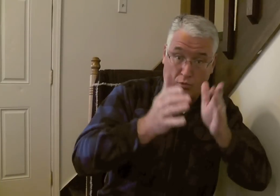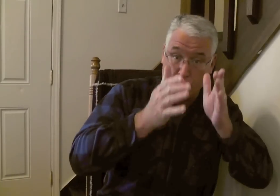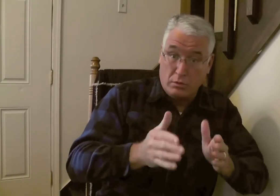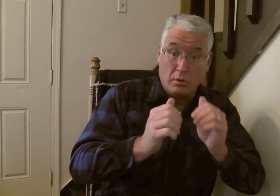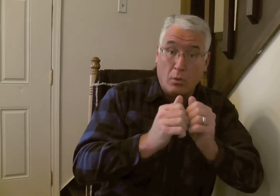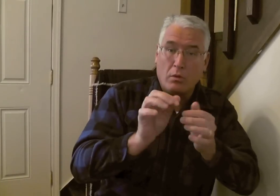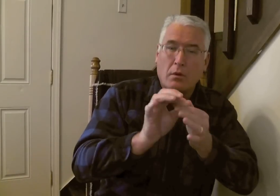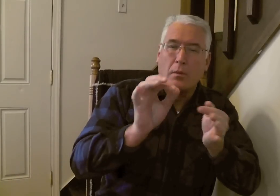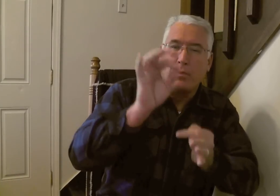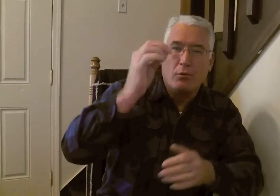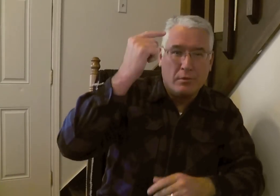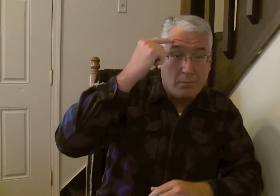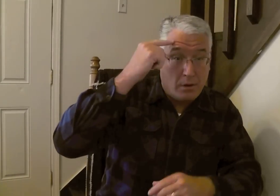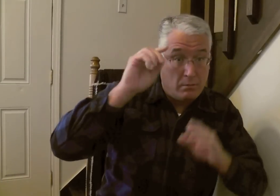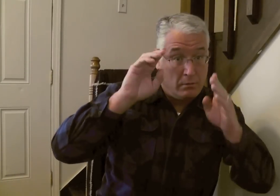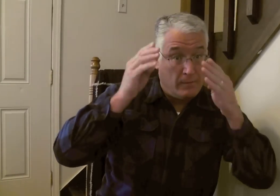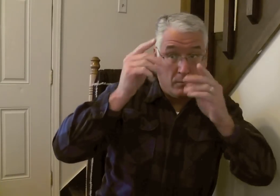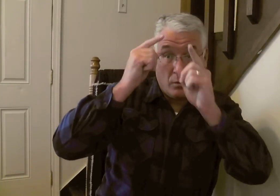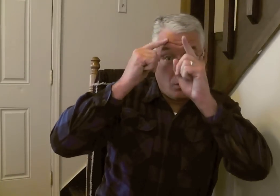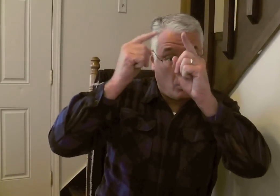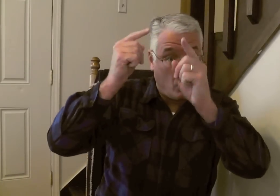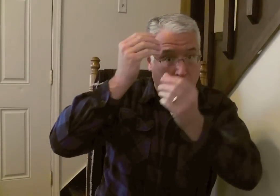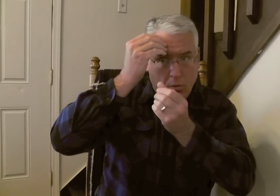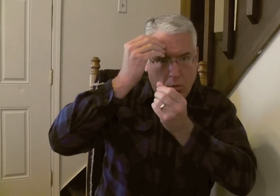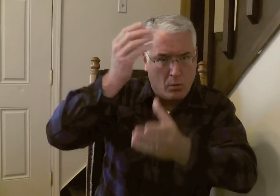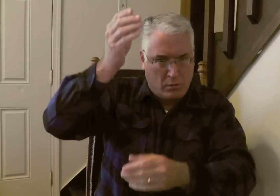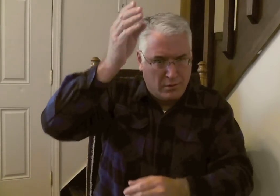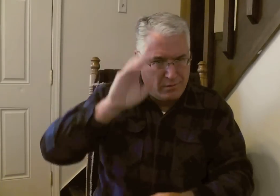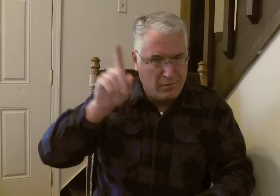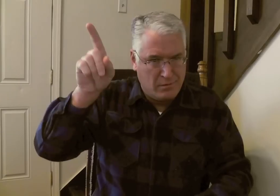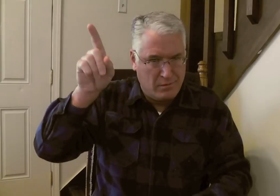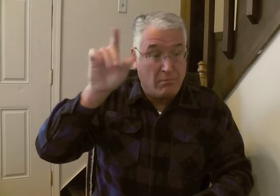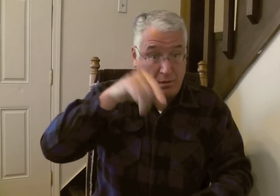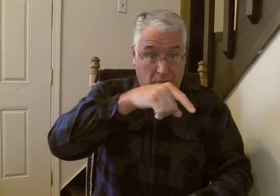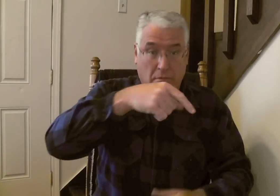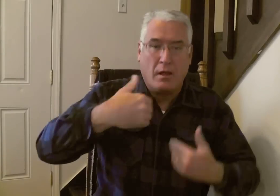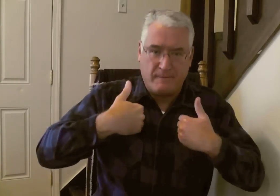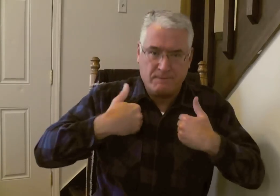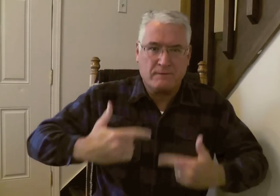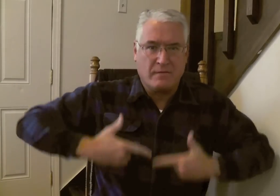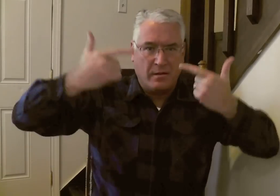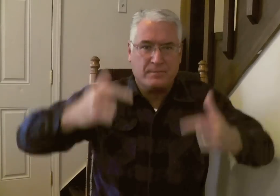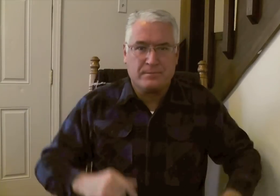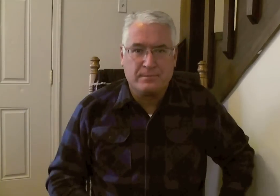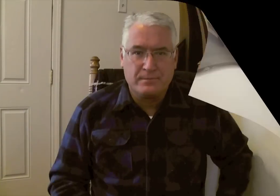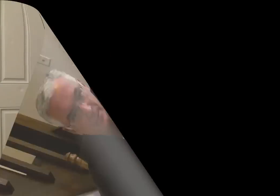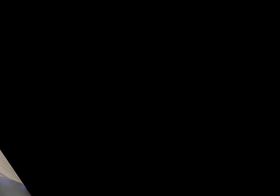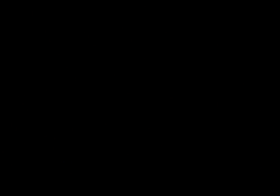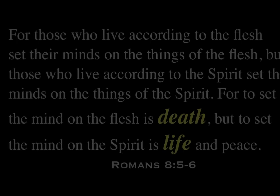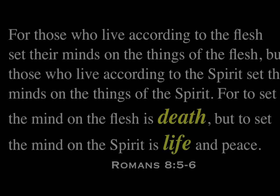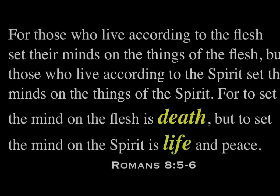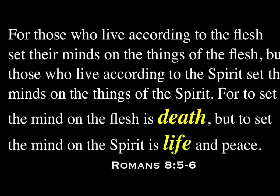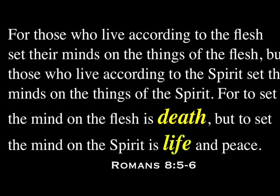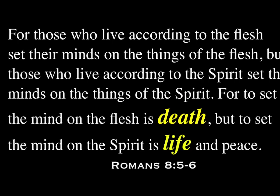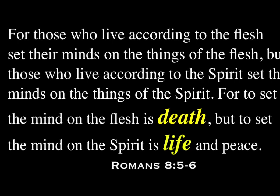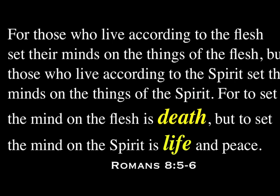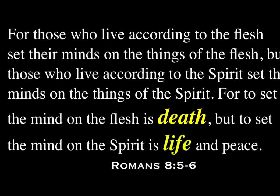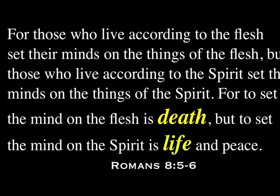Now, Christians, Christians who are spiritually minded, they have a goal to obey God. They have life. For those who live according to the